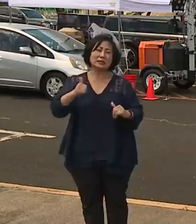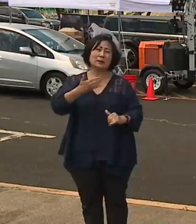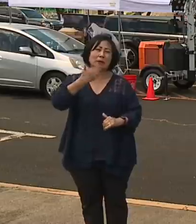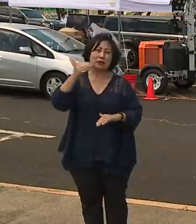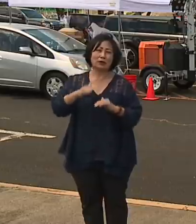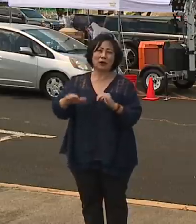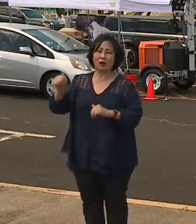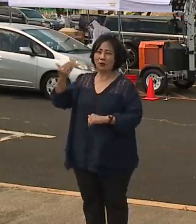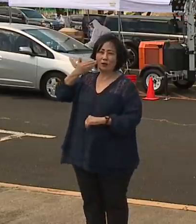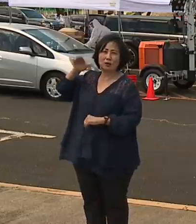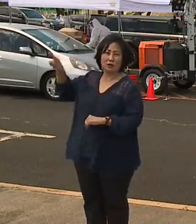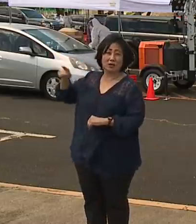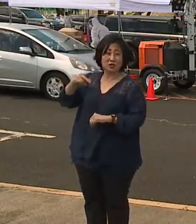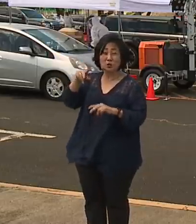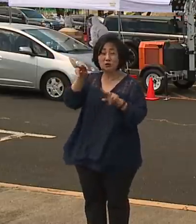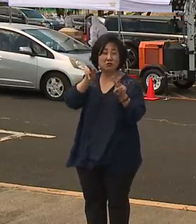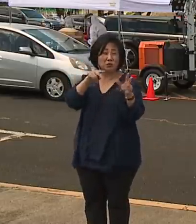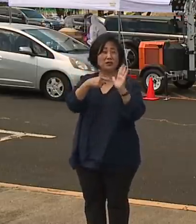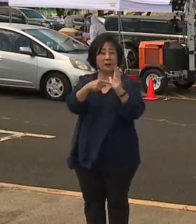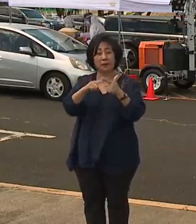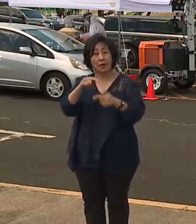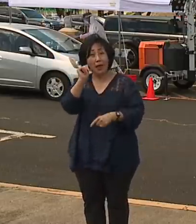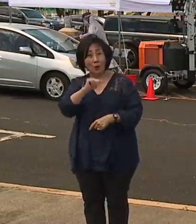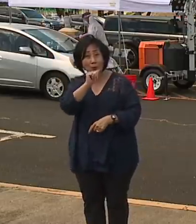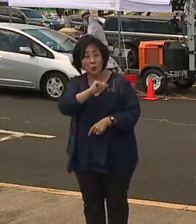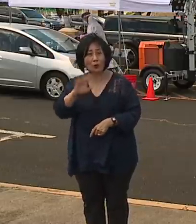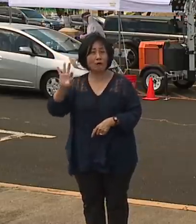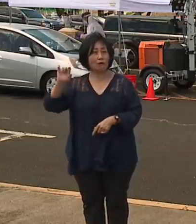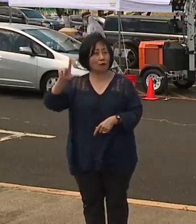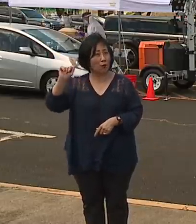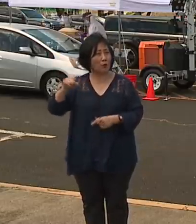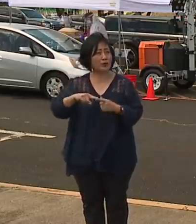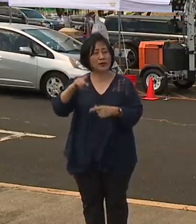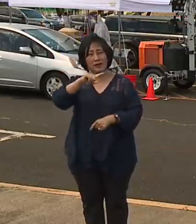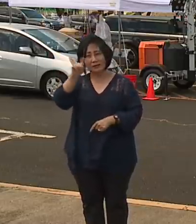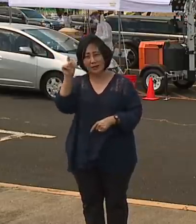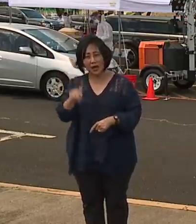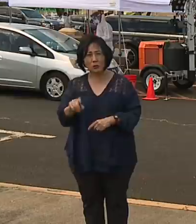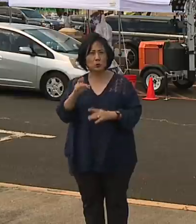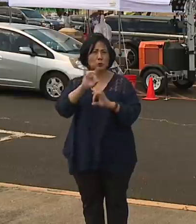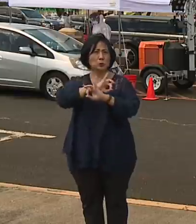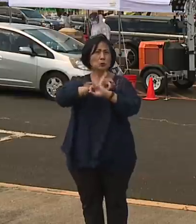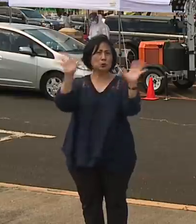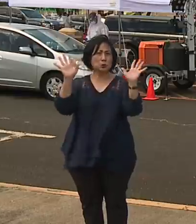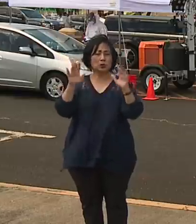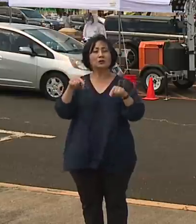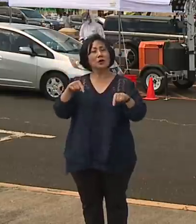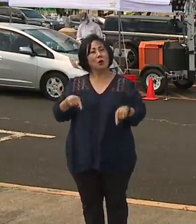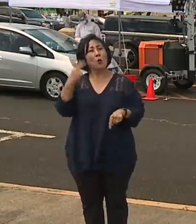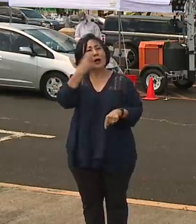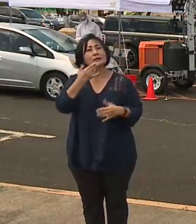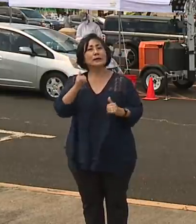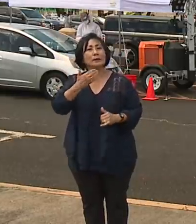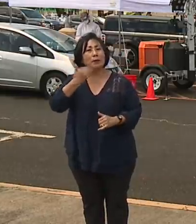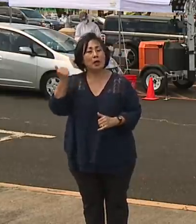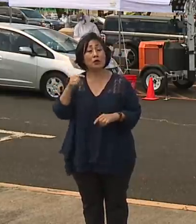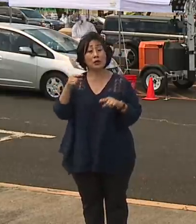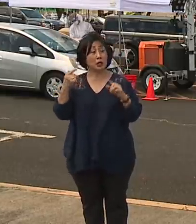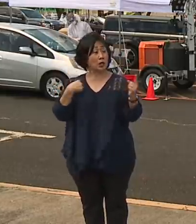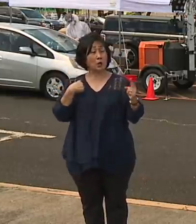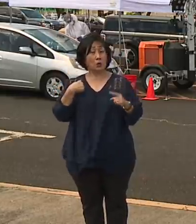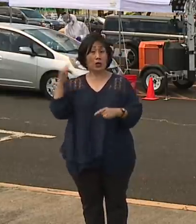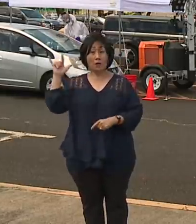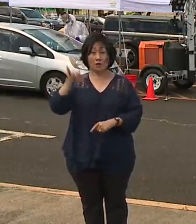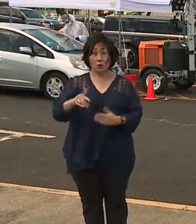the nation have been. When you look at Arizona, when you look at Florida, when you look at Texas. And so we're here, we're sending a surge